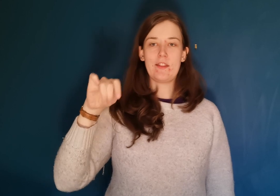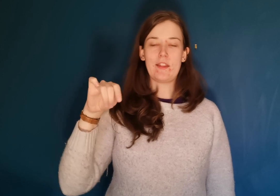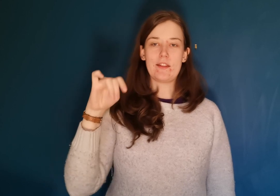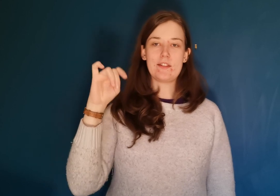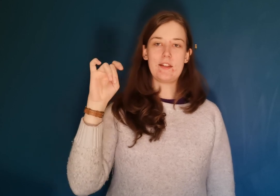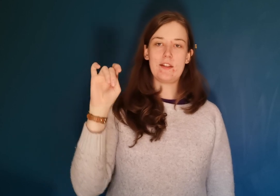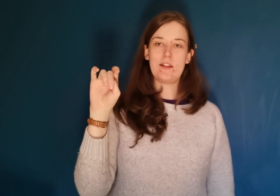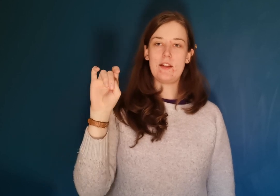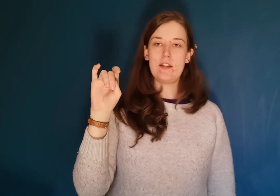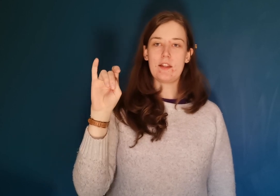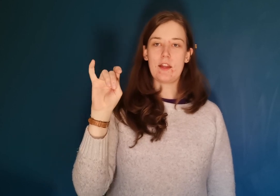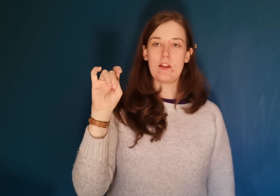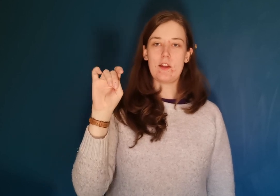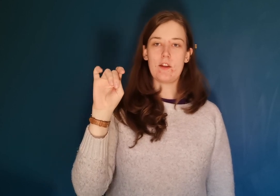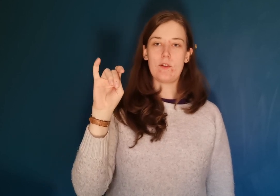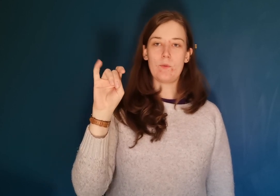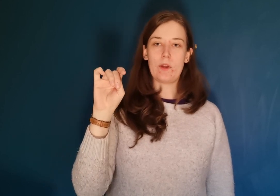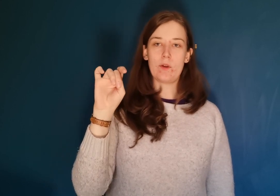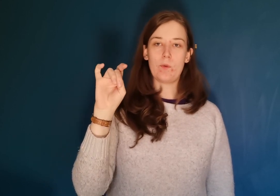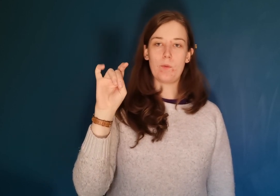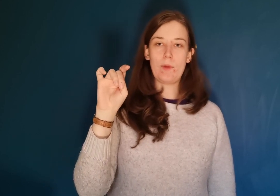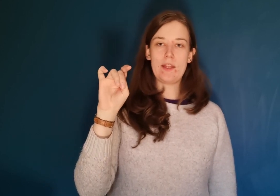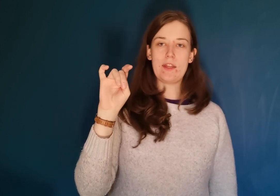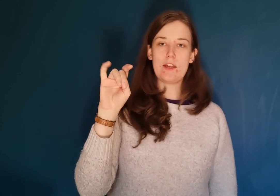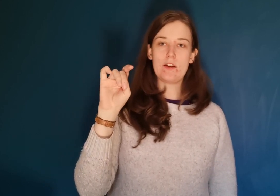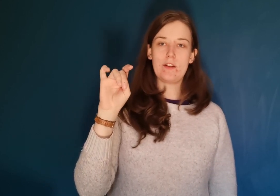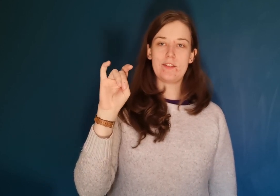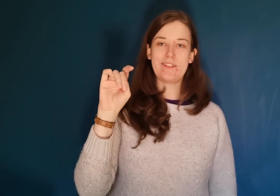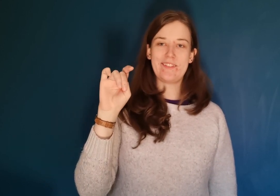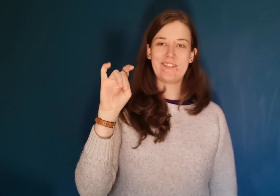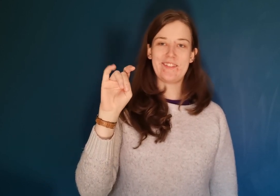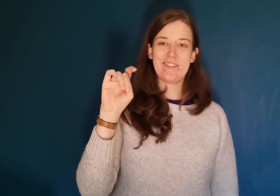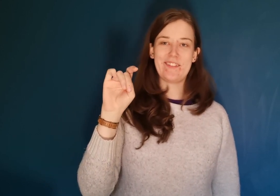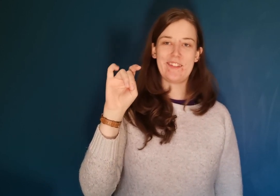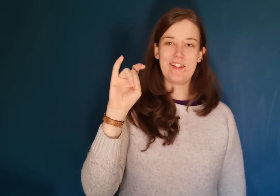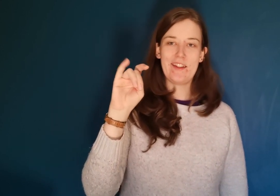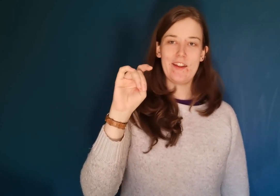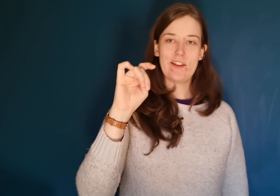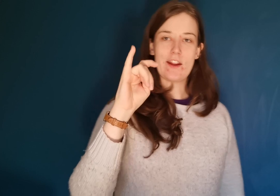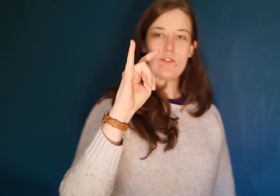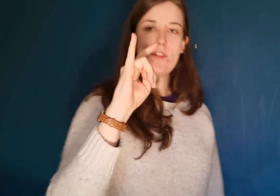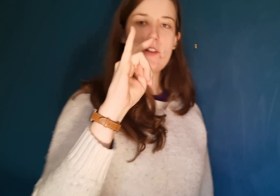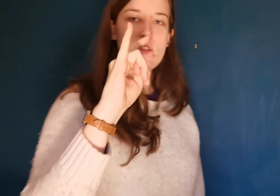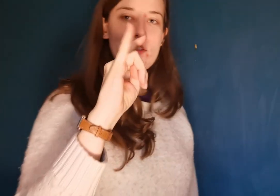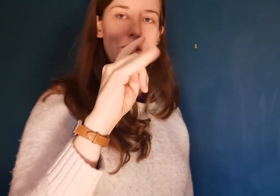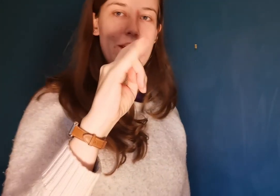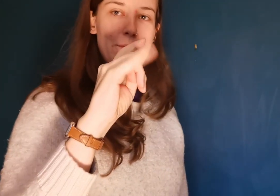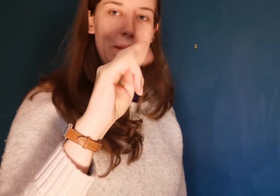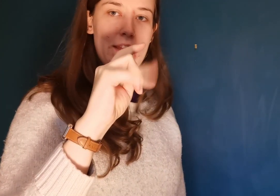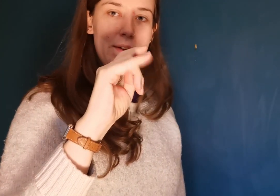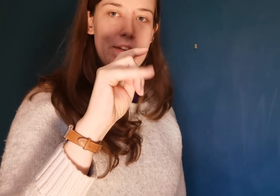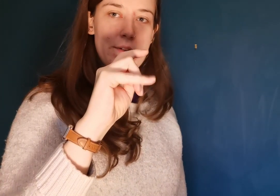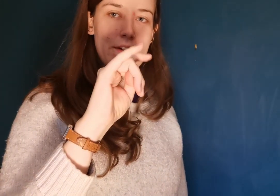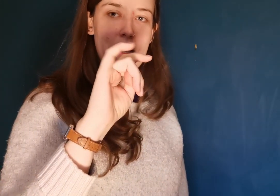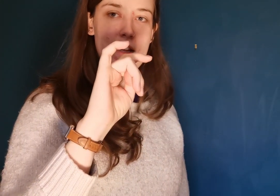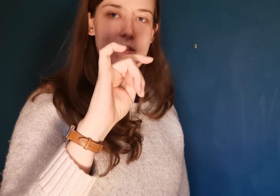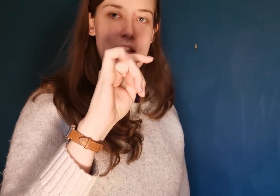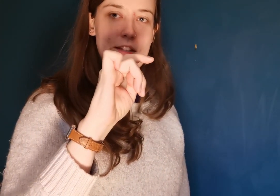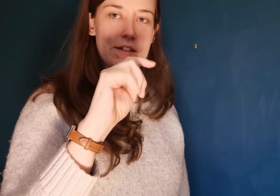That's it. Can you wiggle pinky ear? Careful not to straighten pinky, we don't want any of this